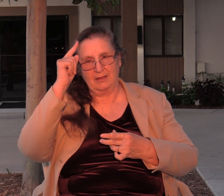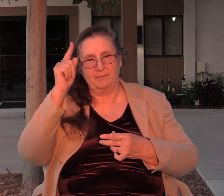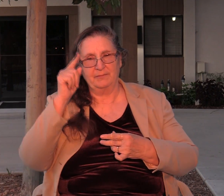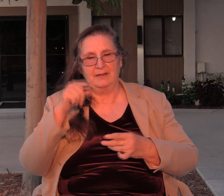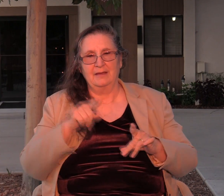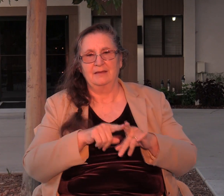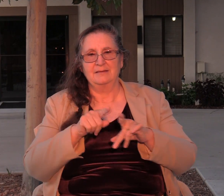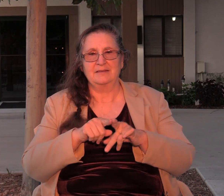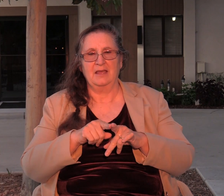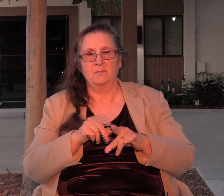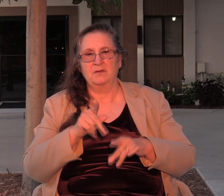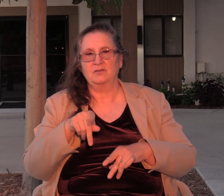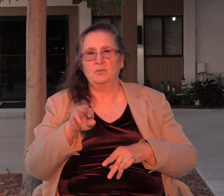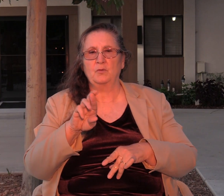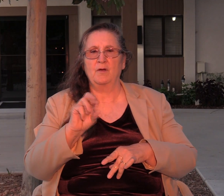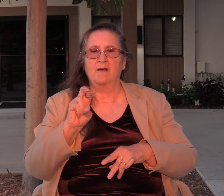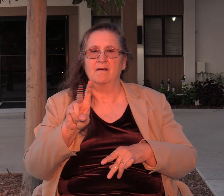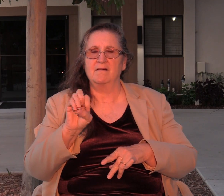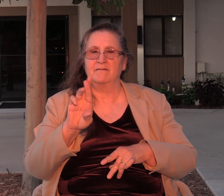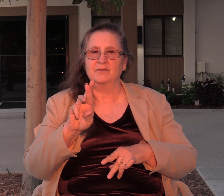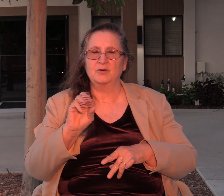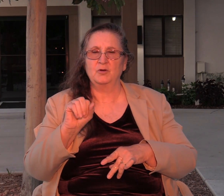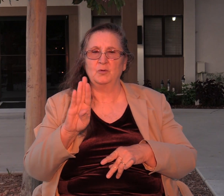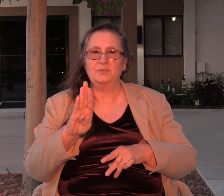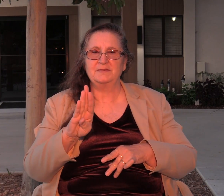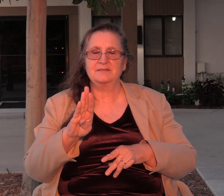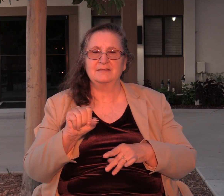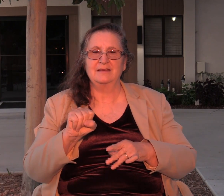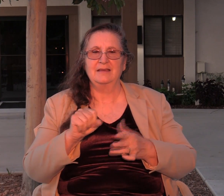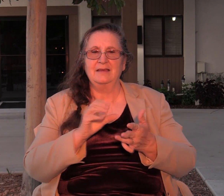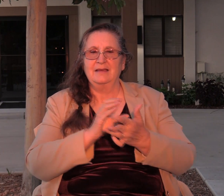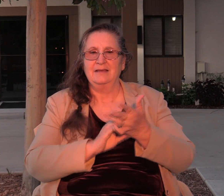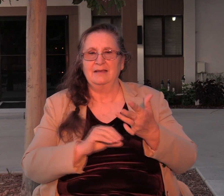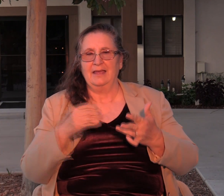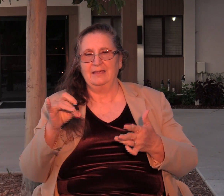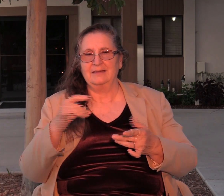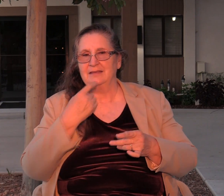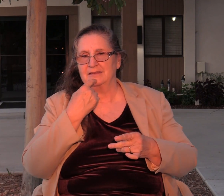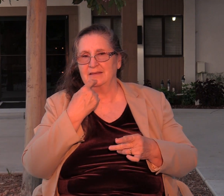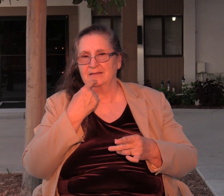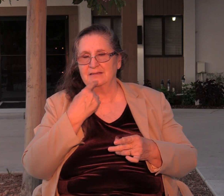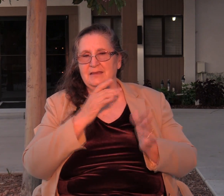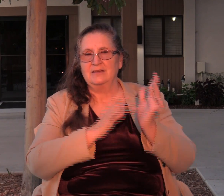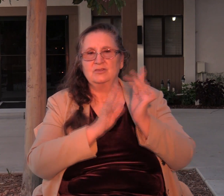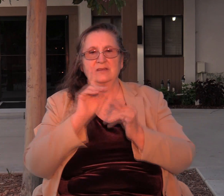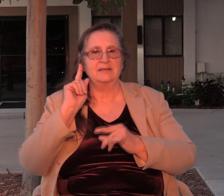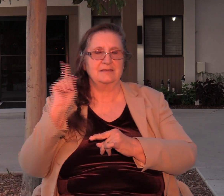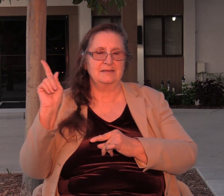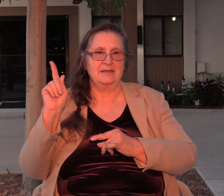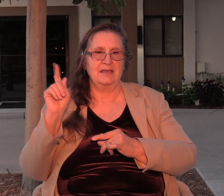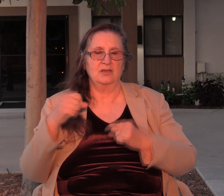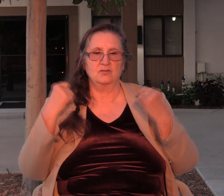says Jesus is a strong tower the righteous run to it and are safe